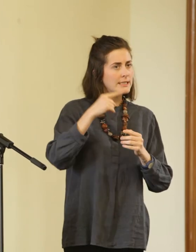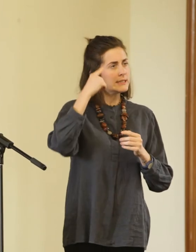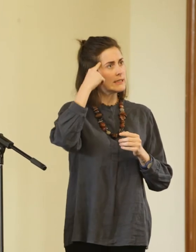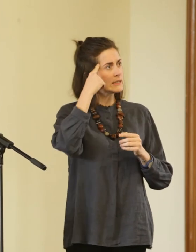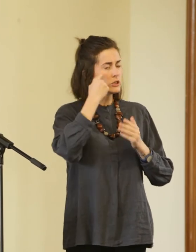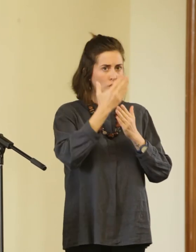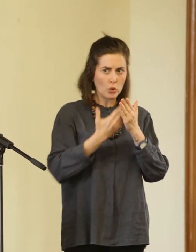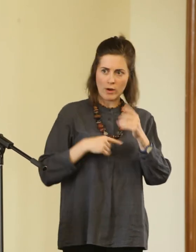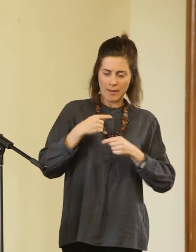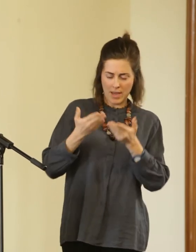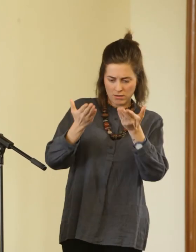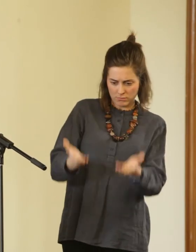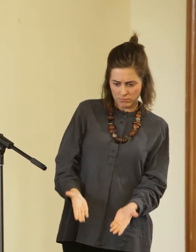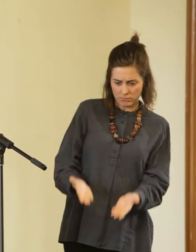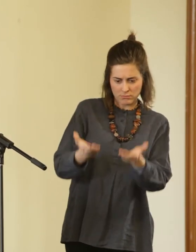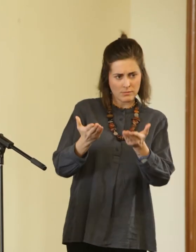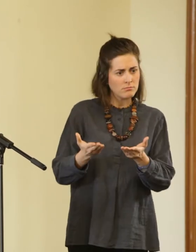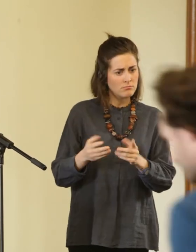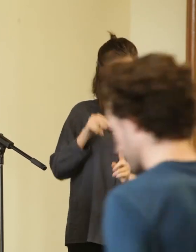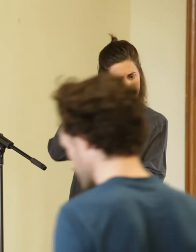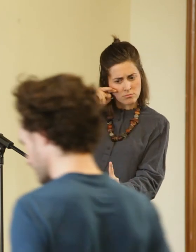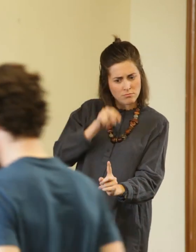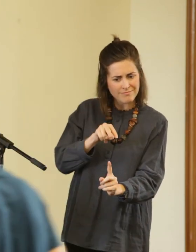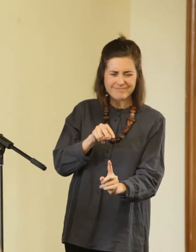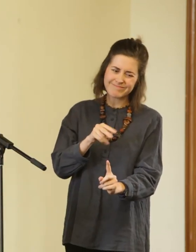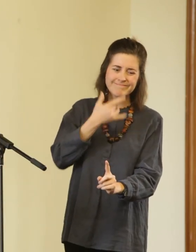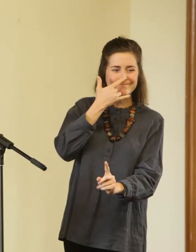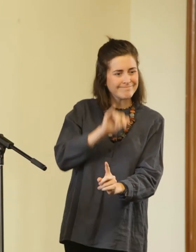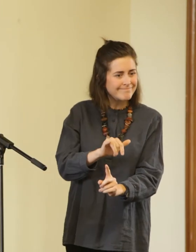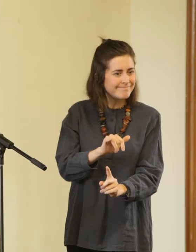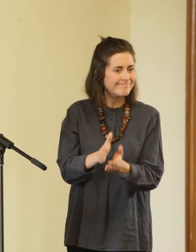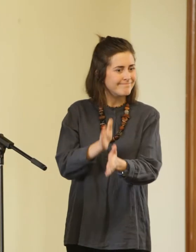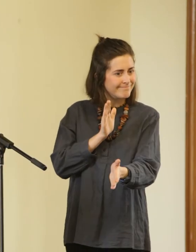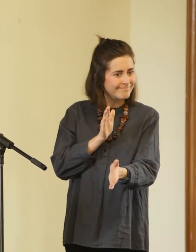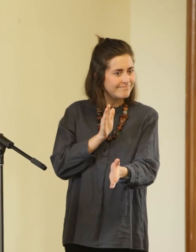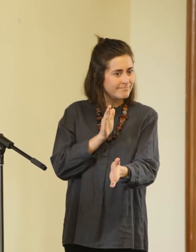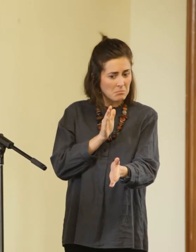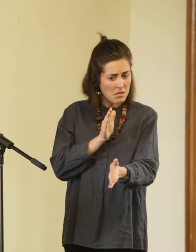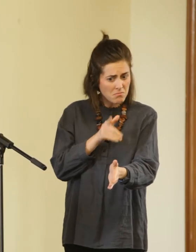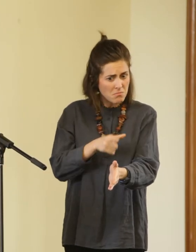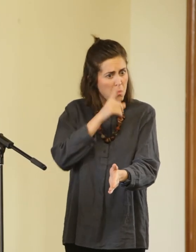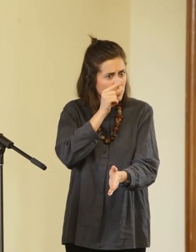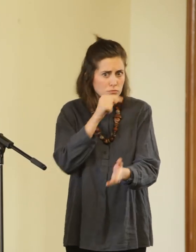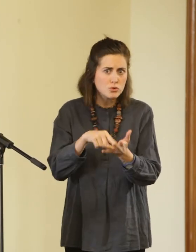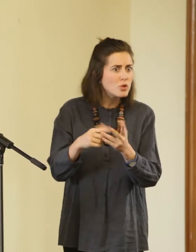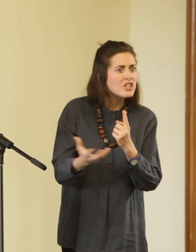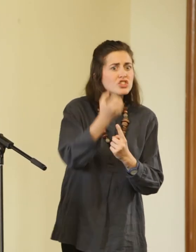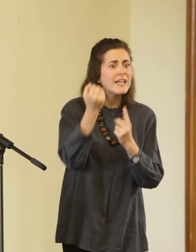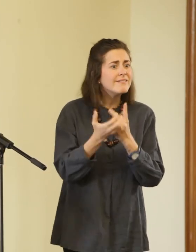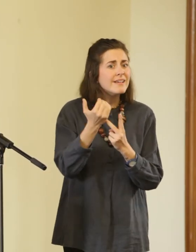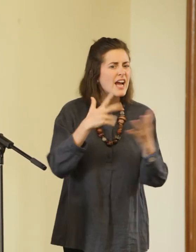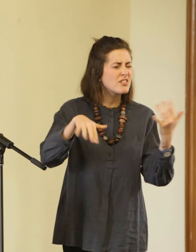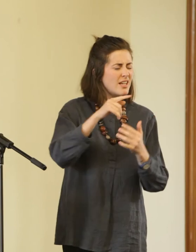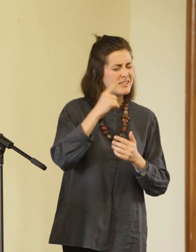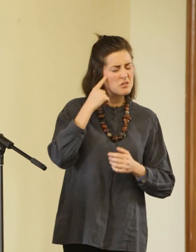narrative around children that insists on viewing them through a deficit lens. Rather than seeing what they might be capable of, society